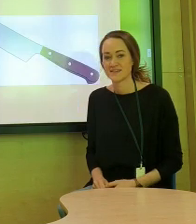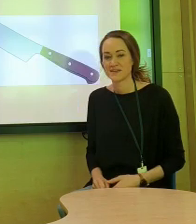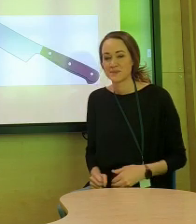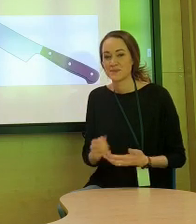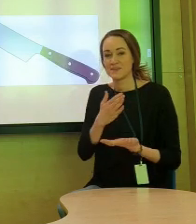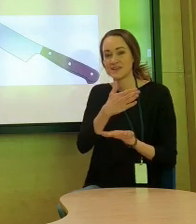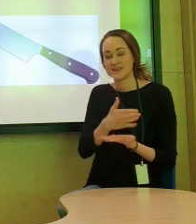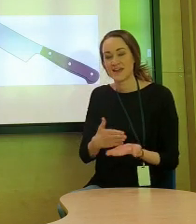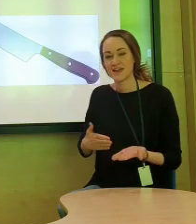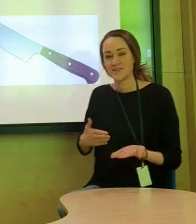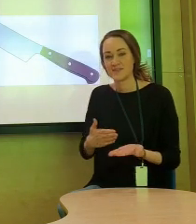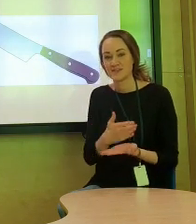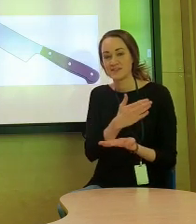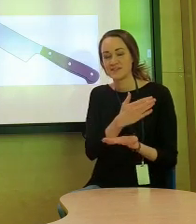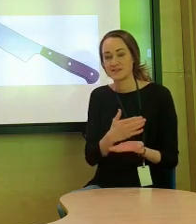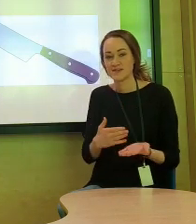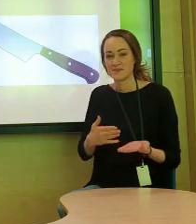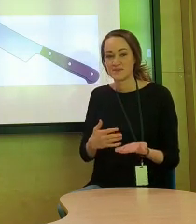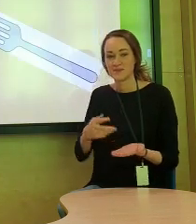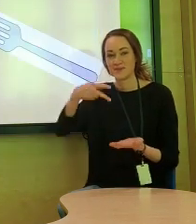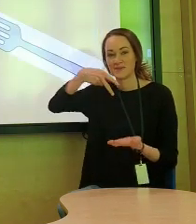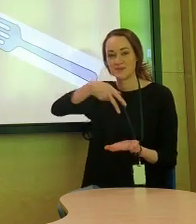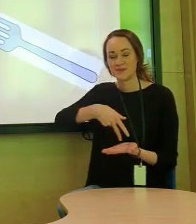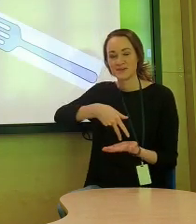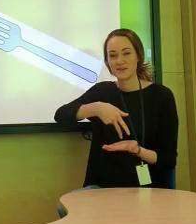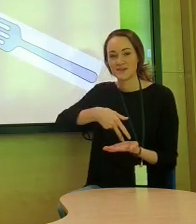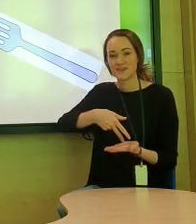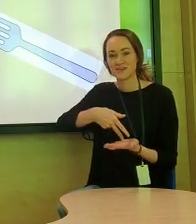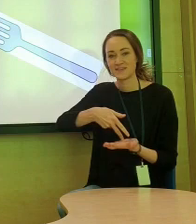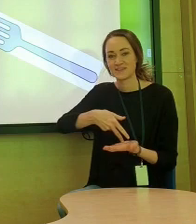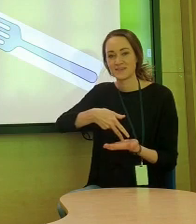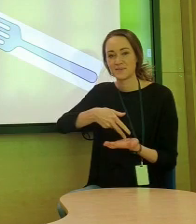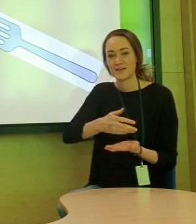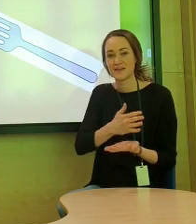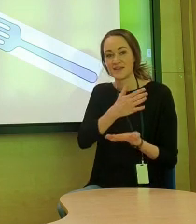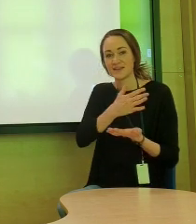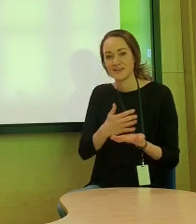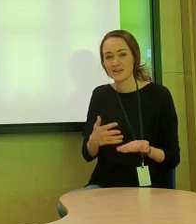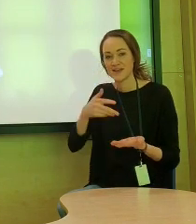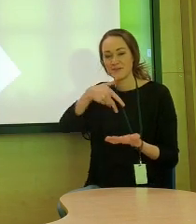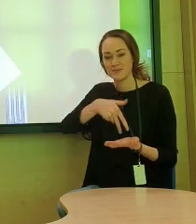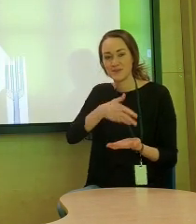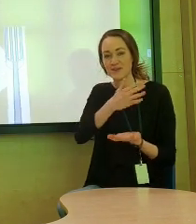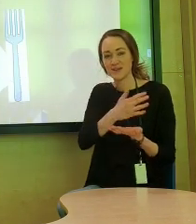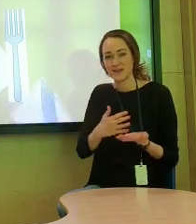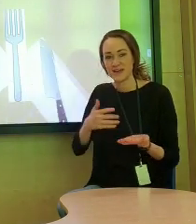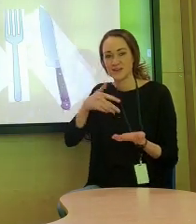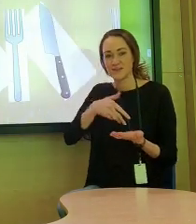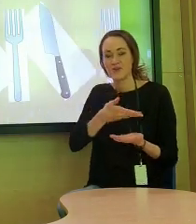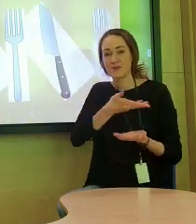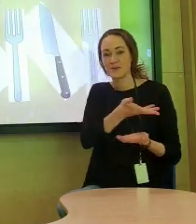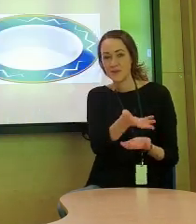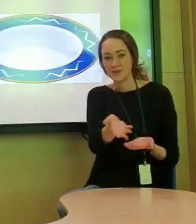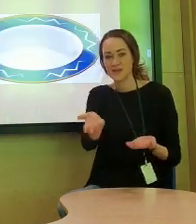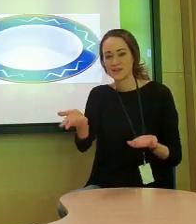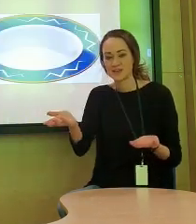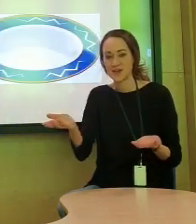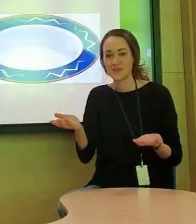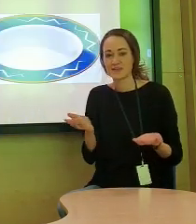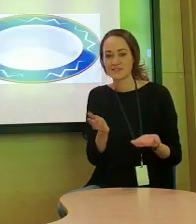Put the knife on the table. Put the fork on the table. Knife fork, knife fork, the plate on the